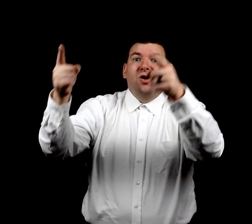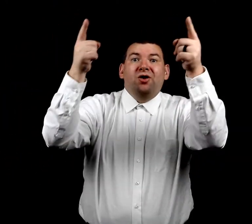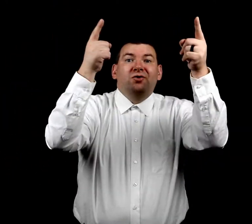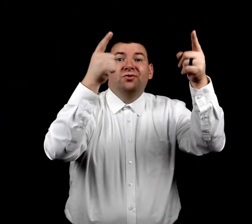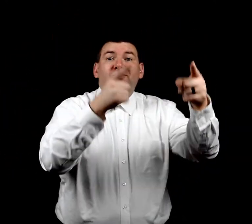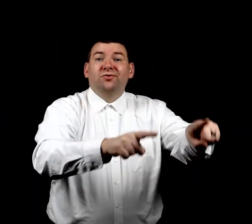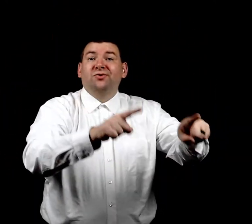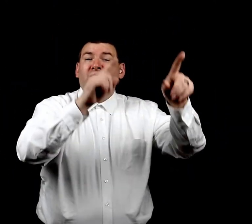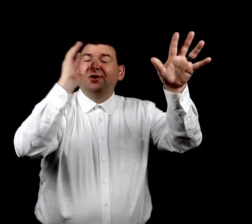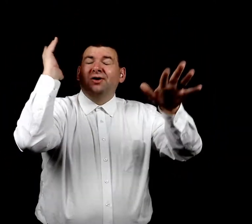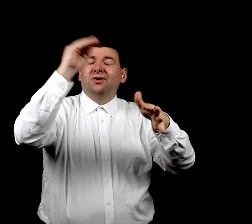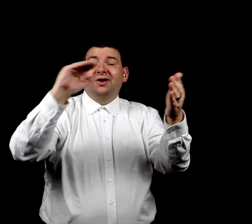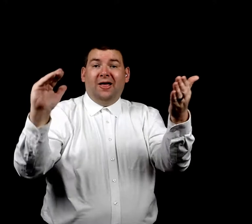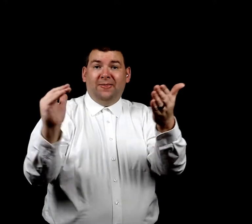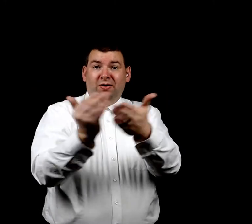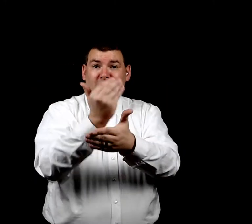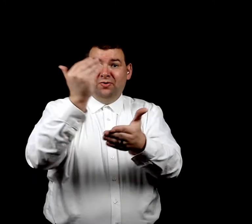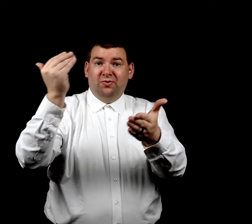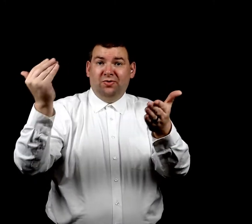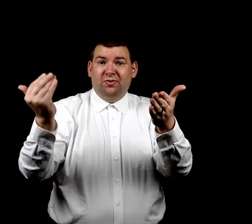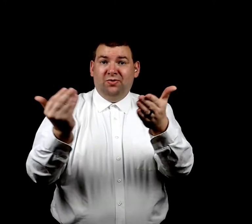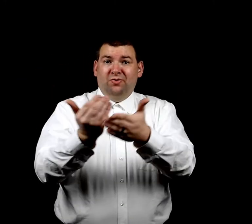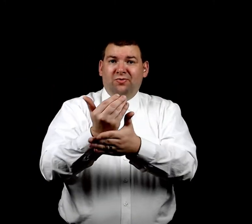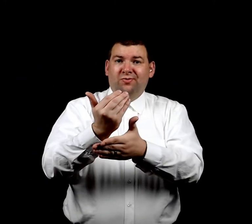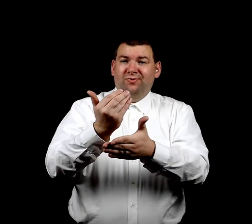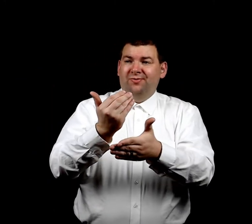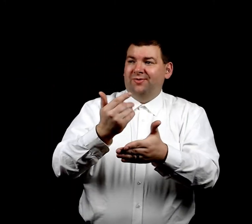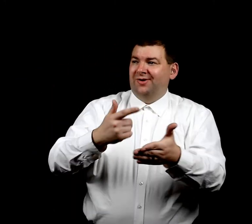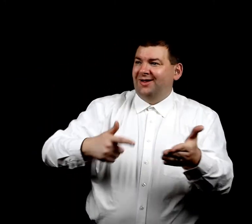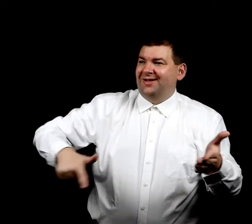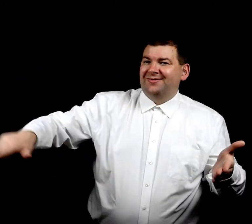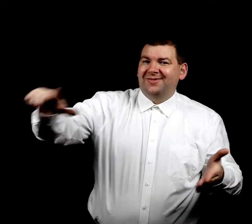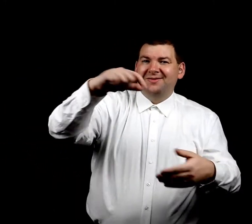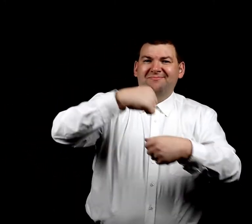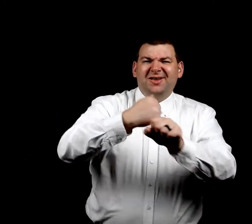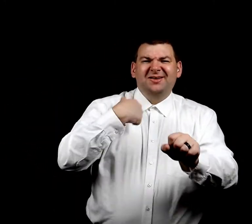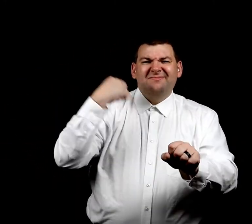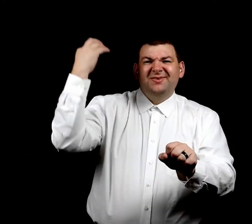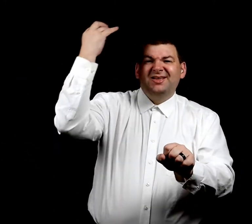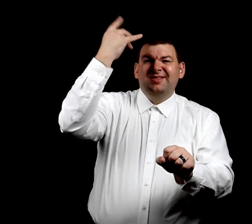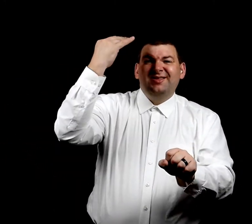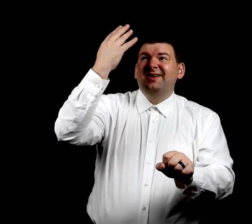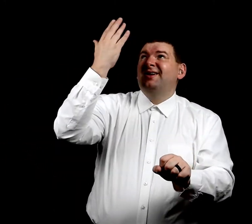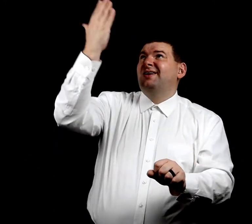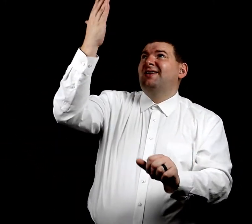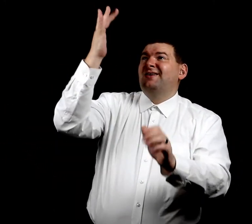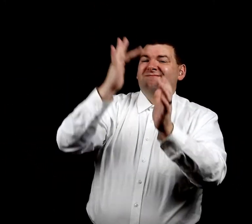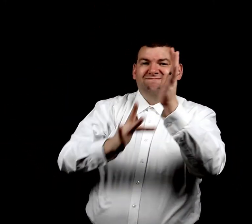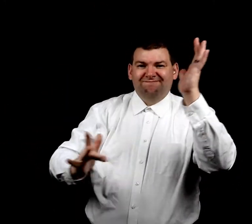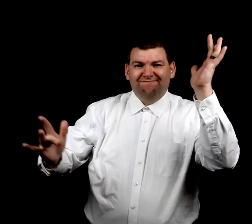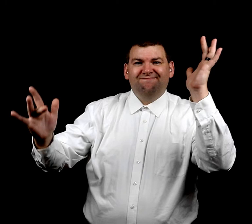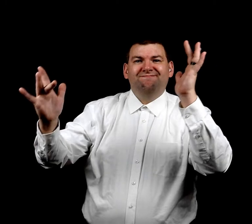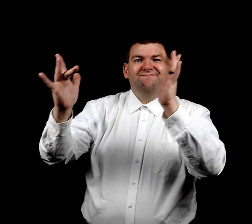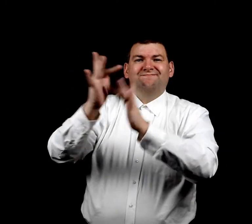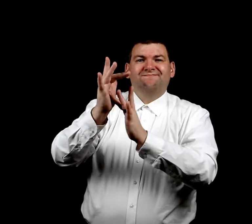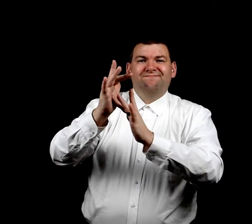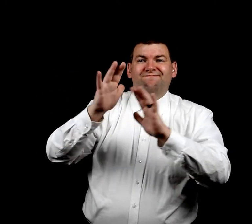all the wonders beautiful and new They'd only make me think